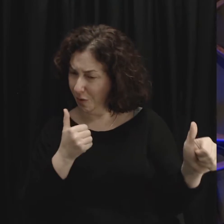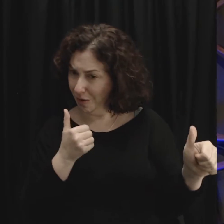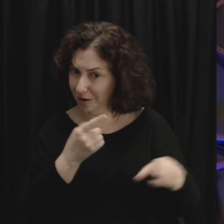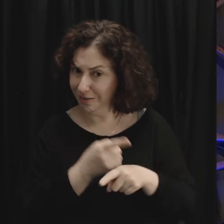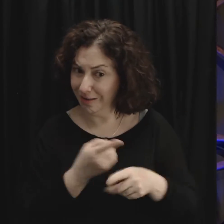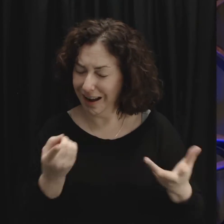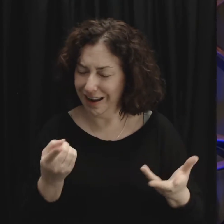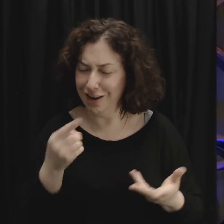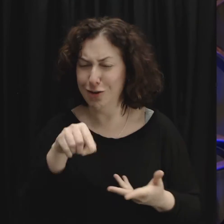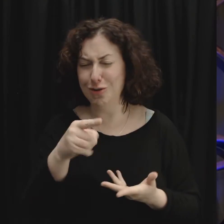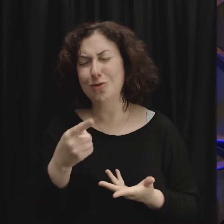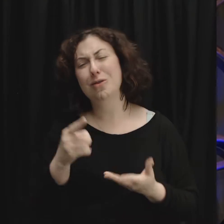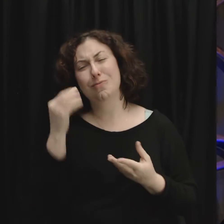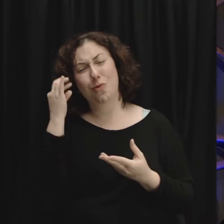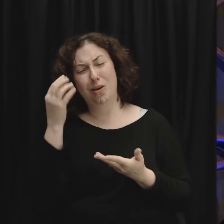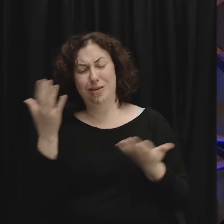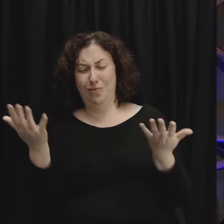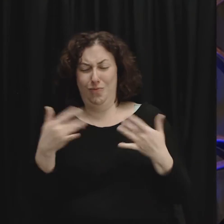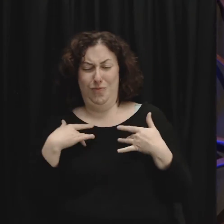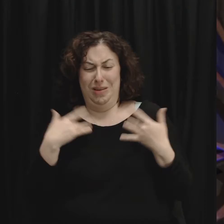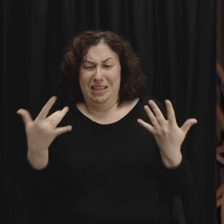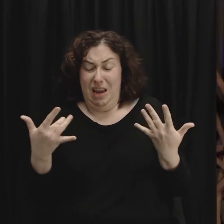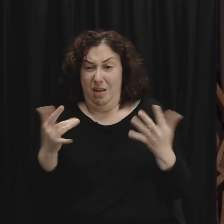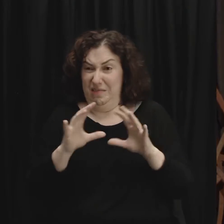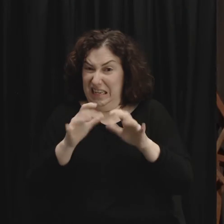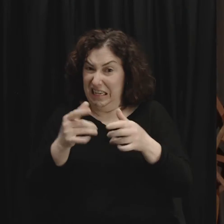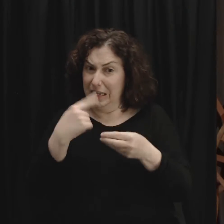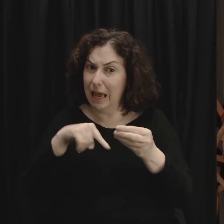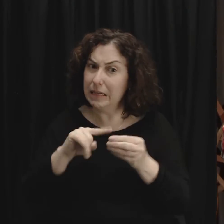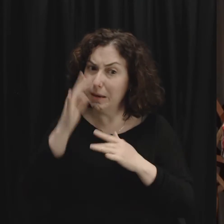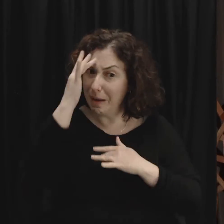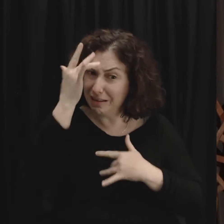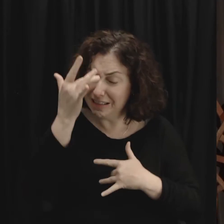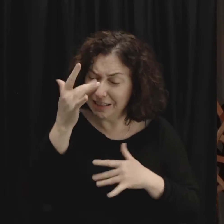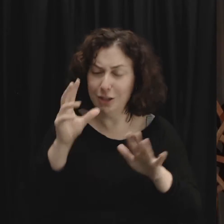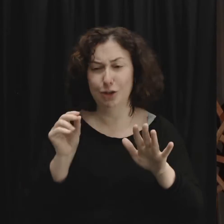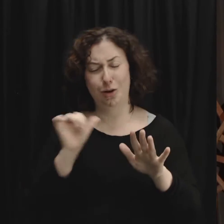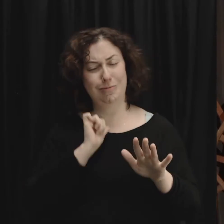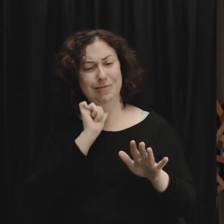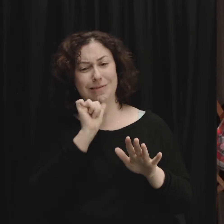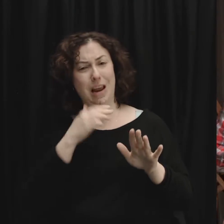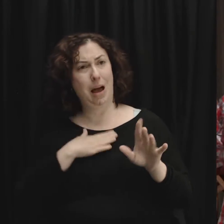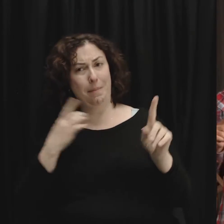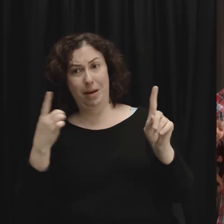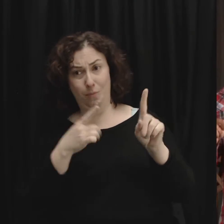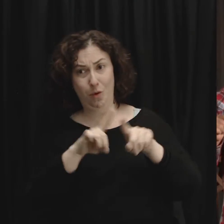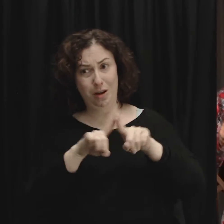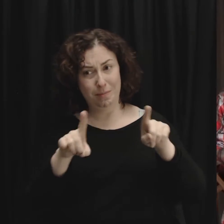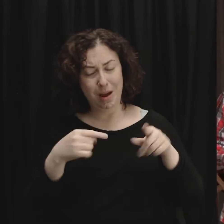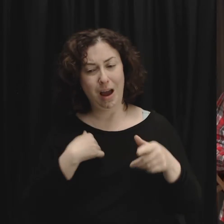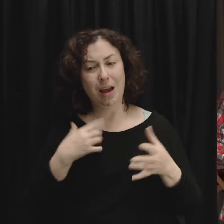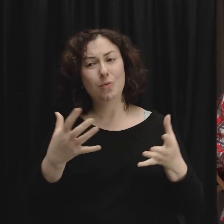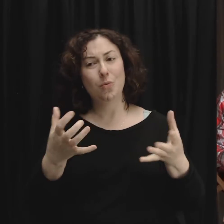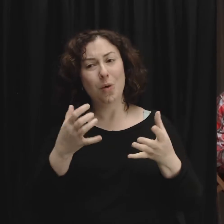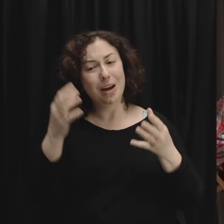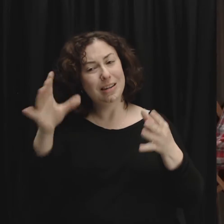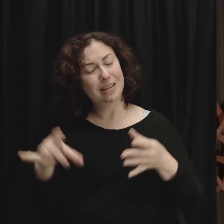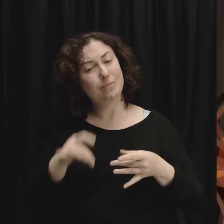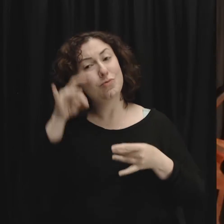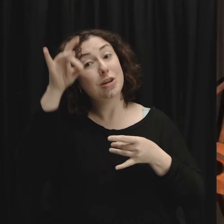this? A class in diseases and stuff and the need to wash your hands? No, that's not where I'm going with this. I want to tell you that the same is true when it comes